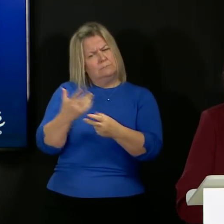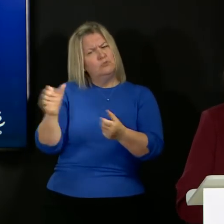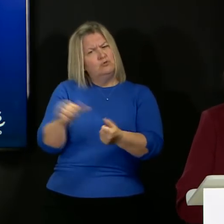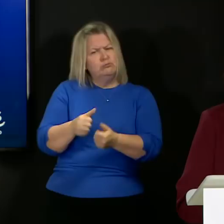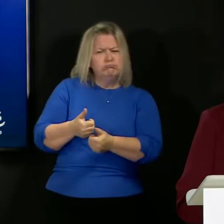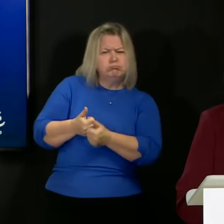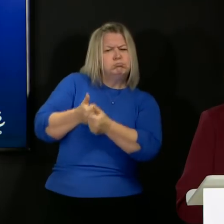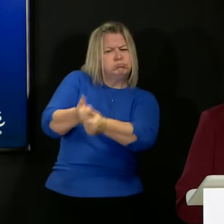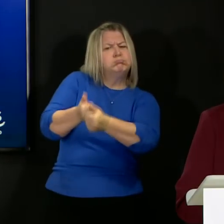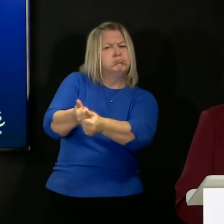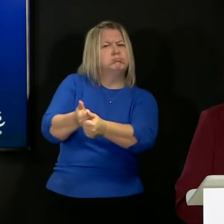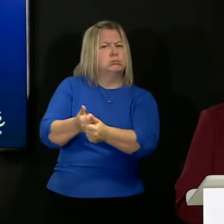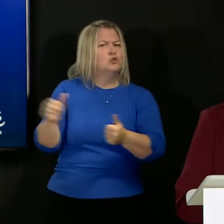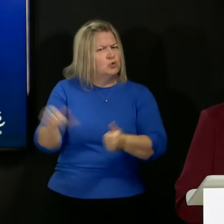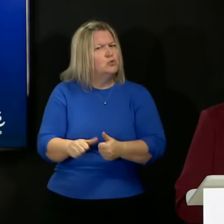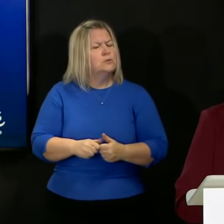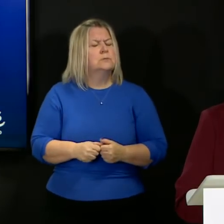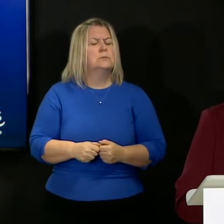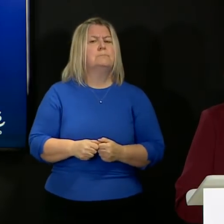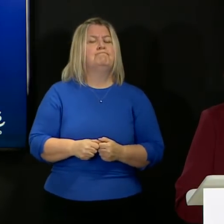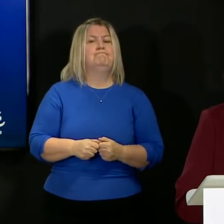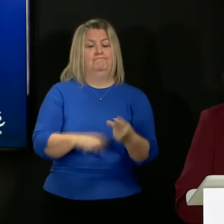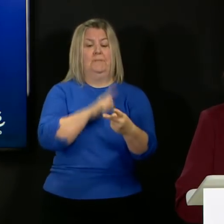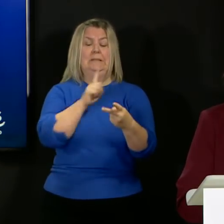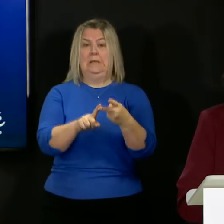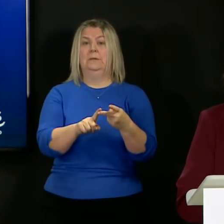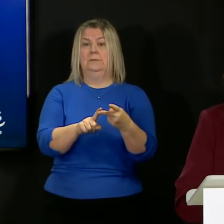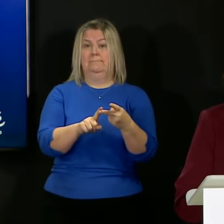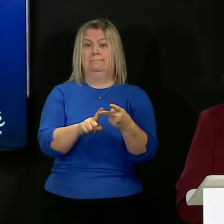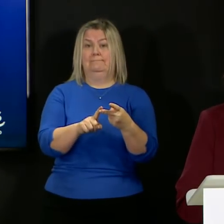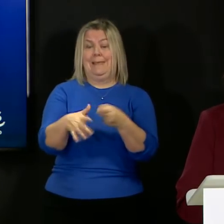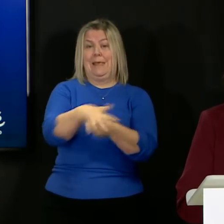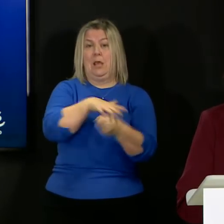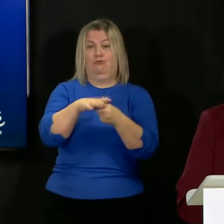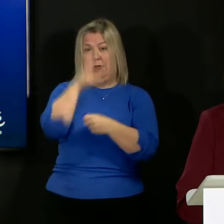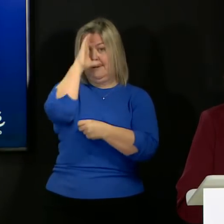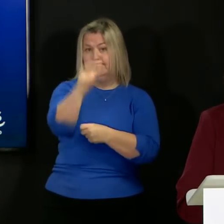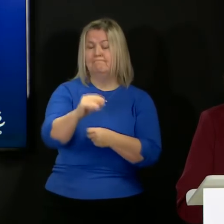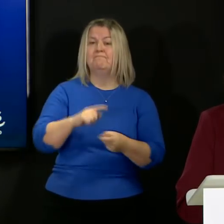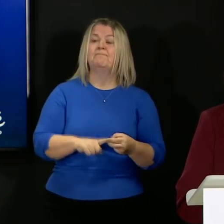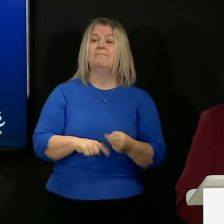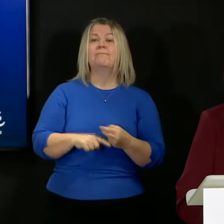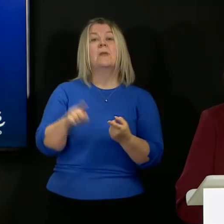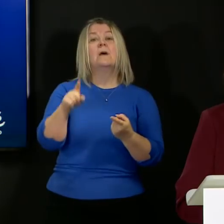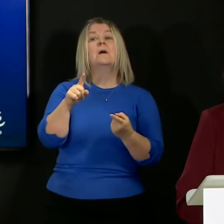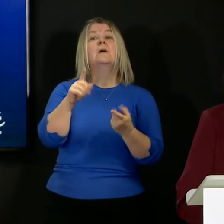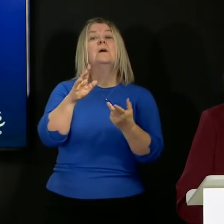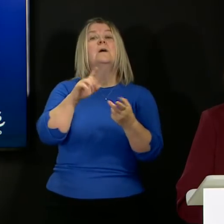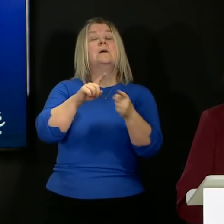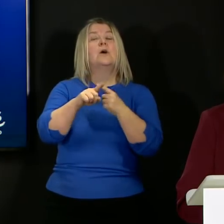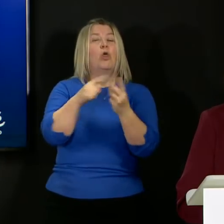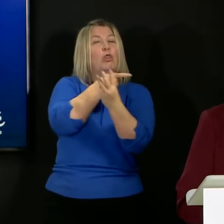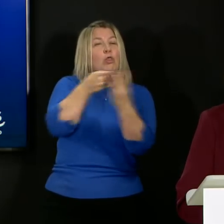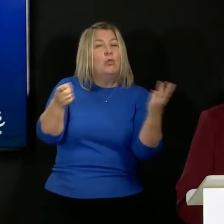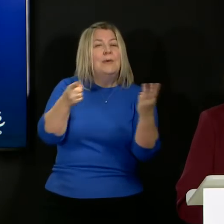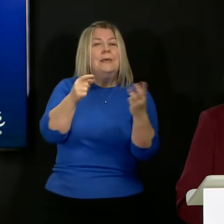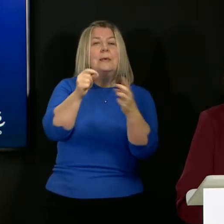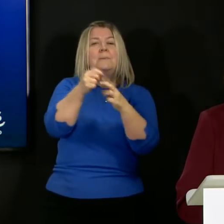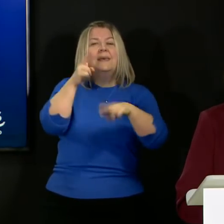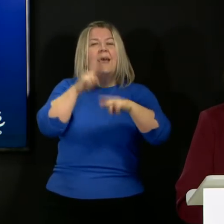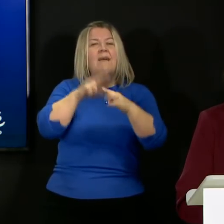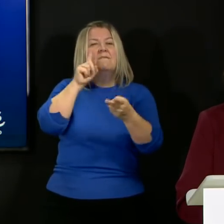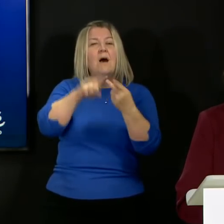to my second area. By agreement, we have managed to alleviate the cost of parking at three PFI